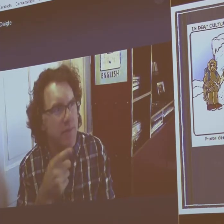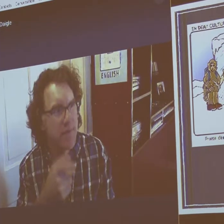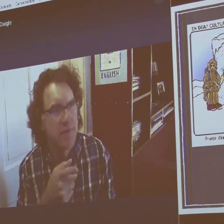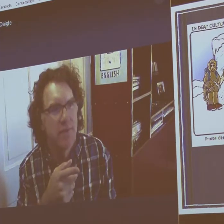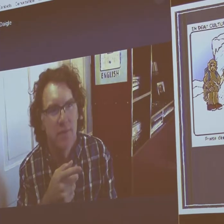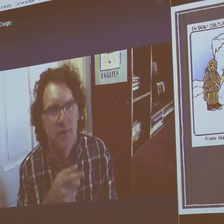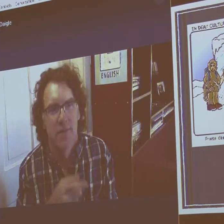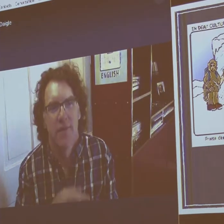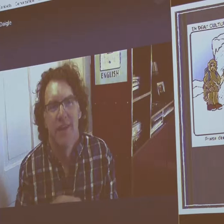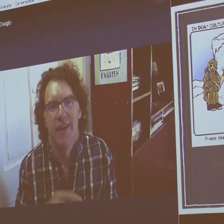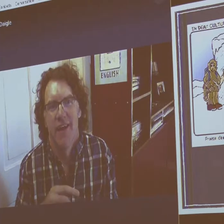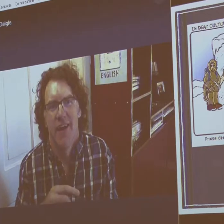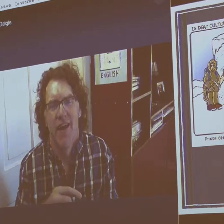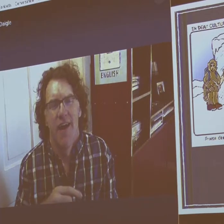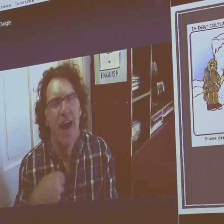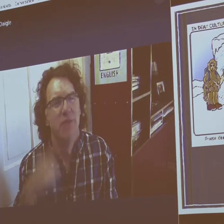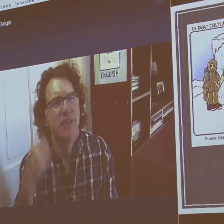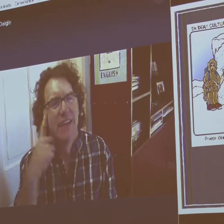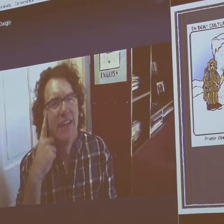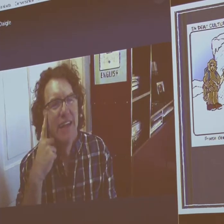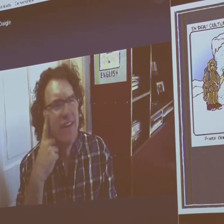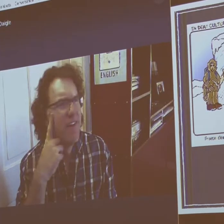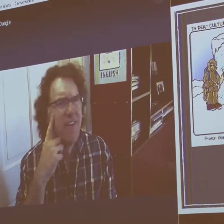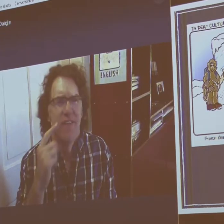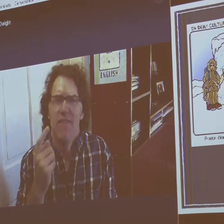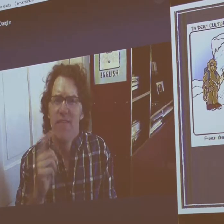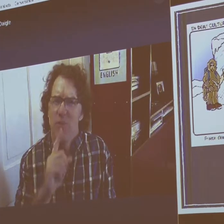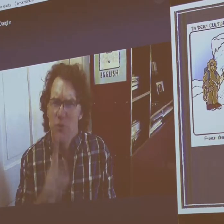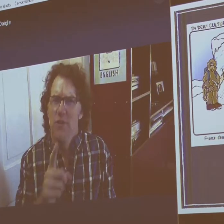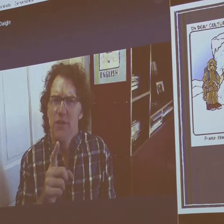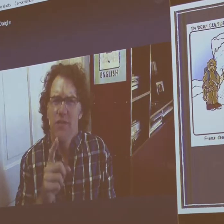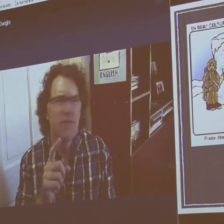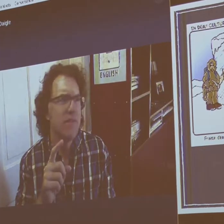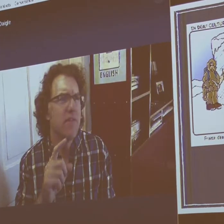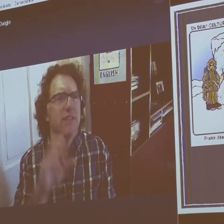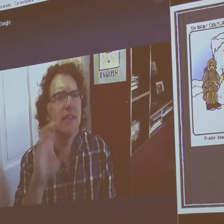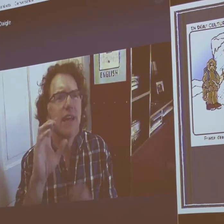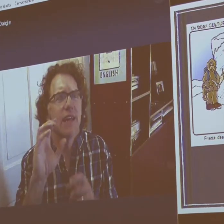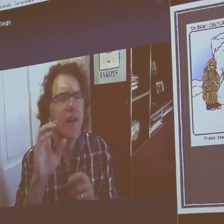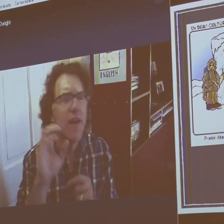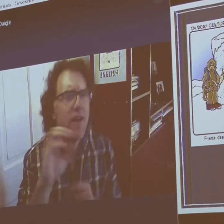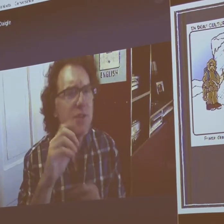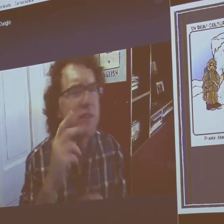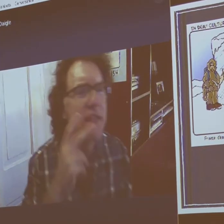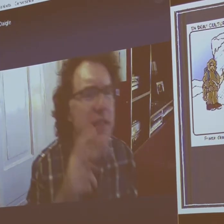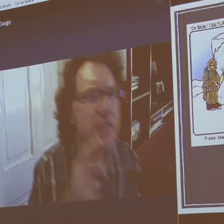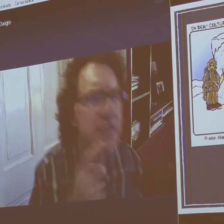And here's another example of my kind of Gary Larson-esque one-panel cartoon.